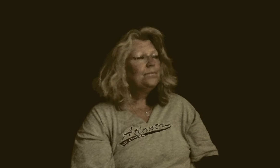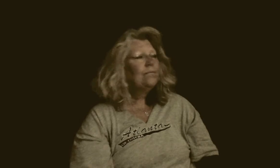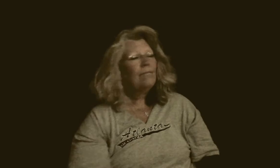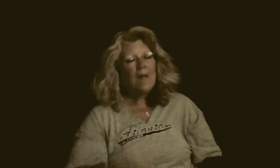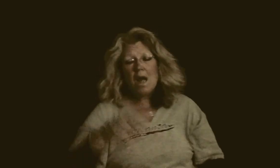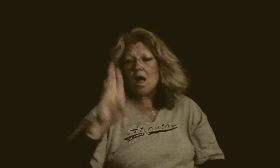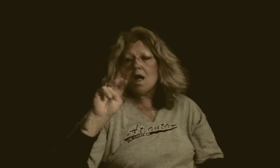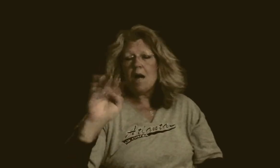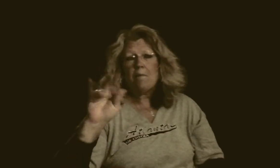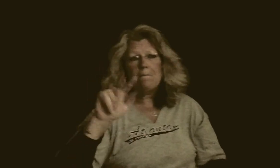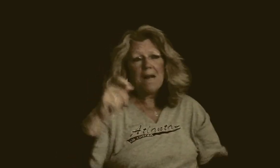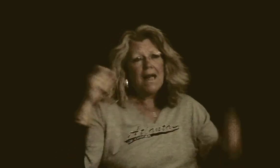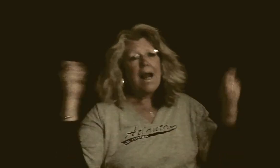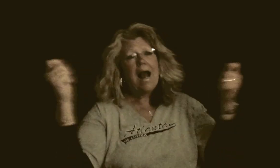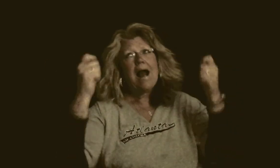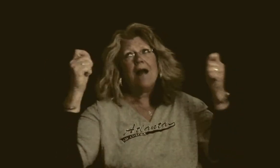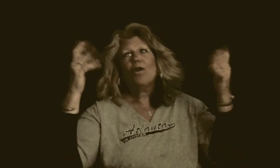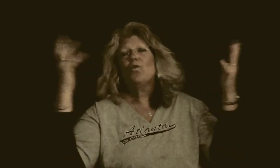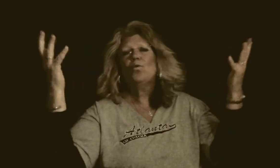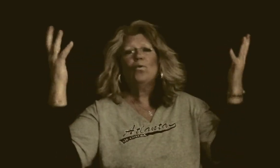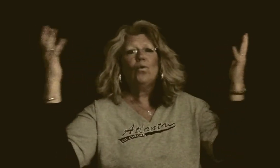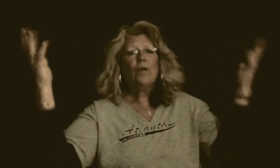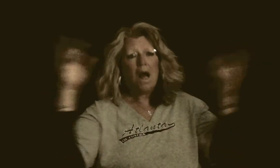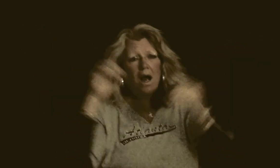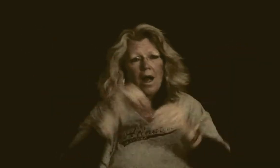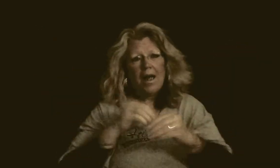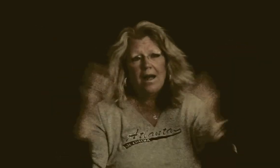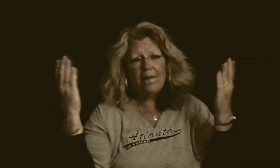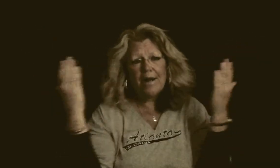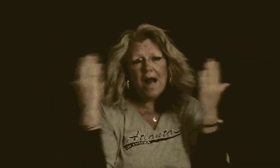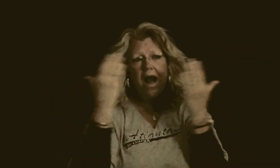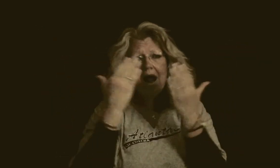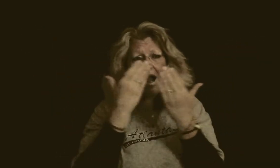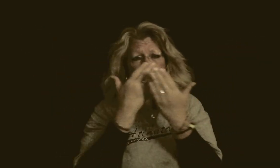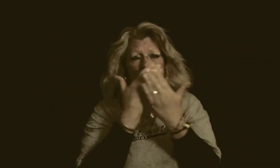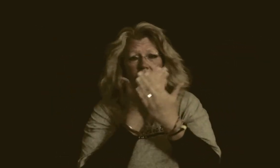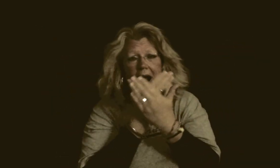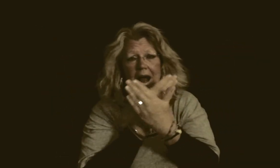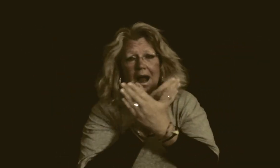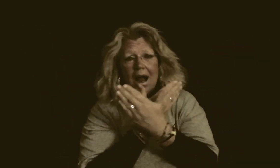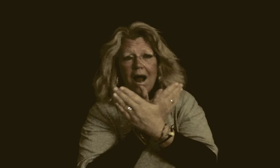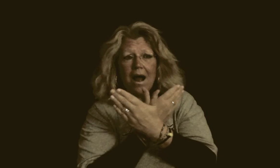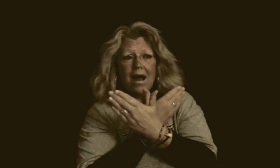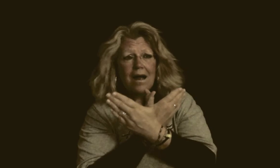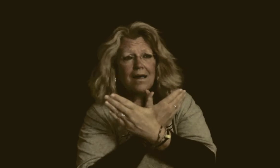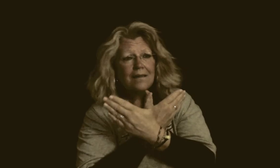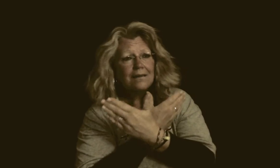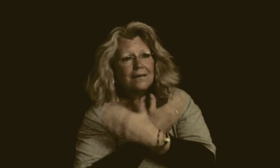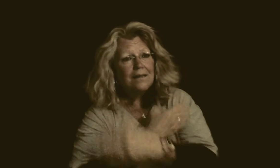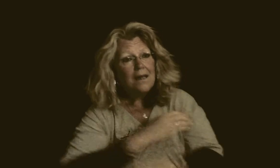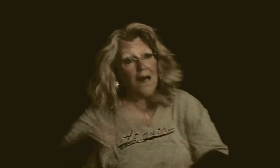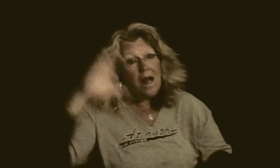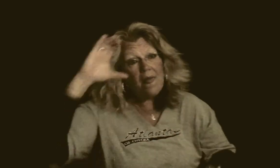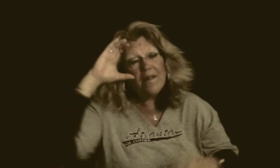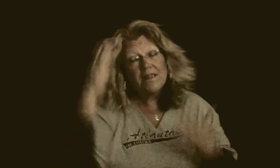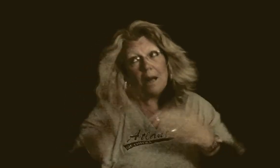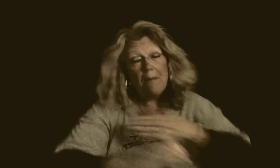Homing hallelujah in the night Summer